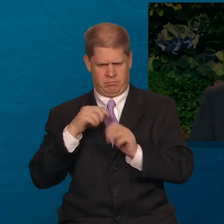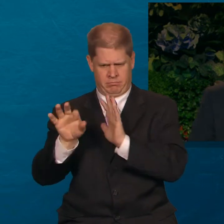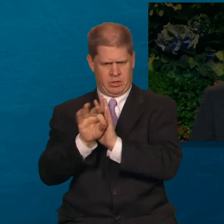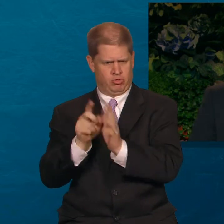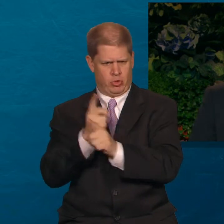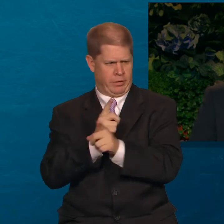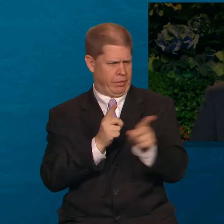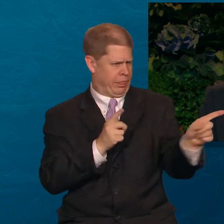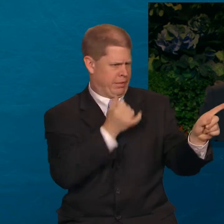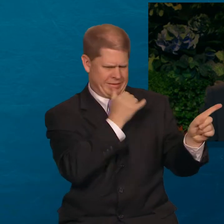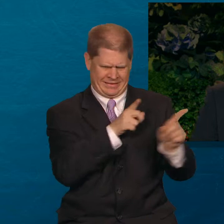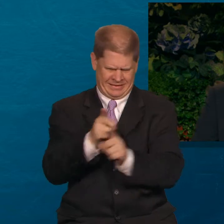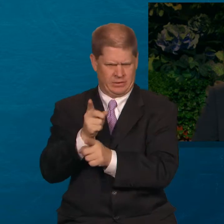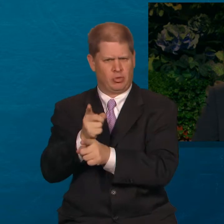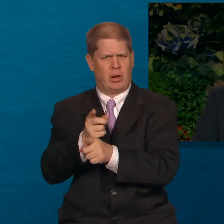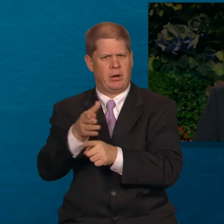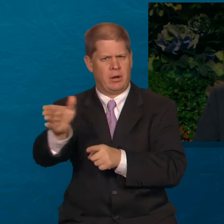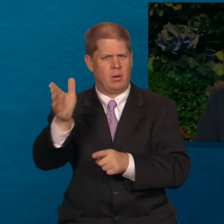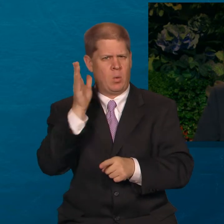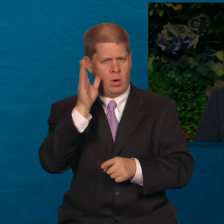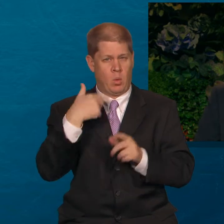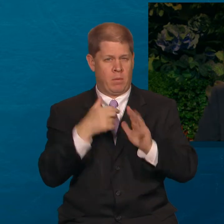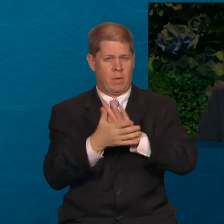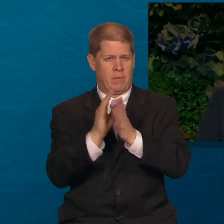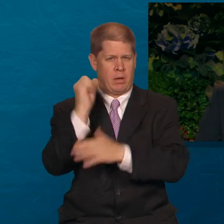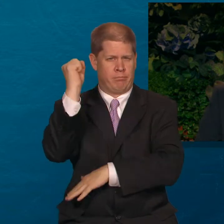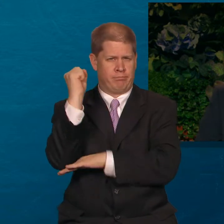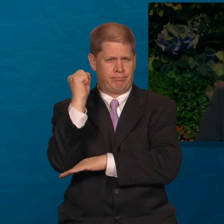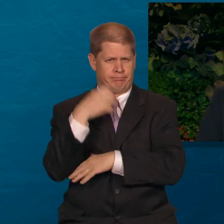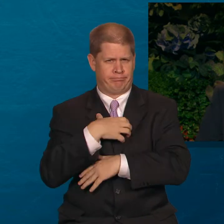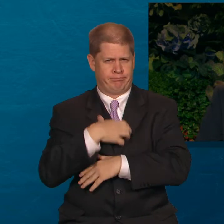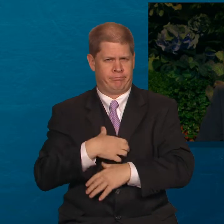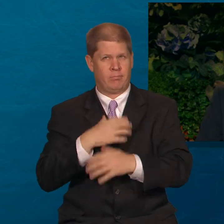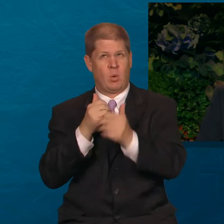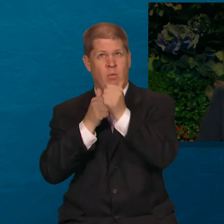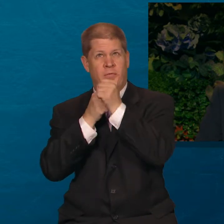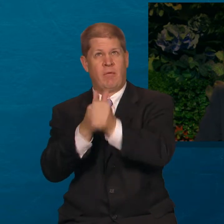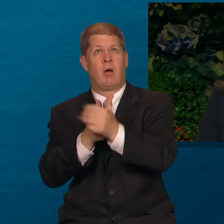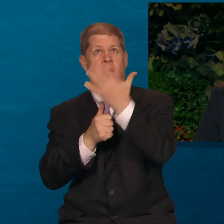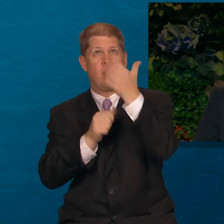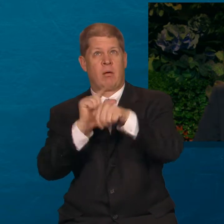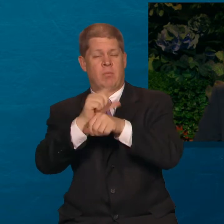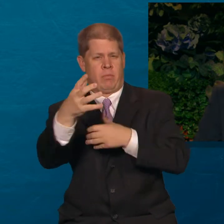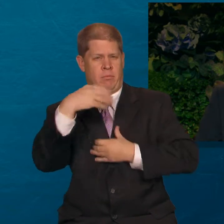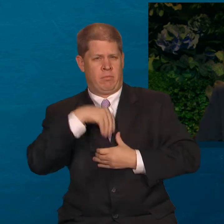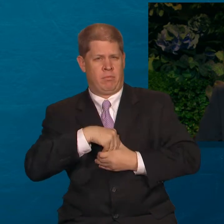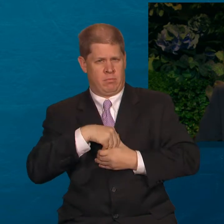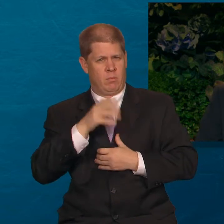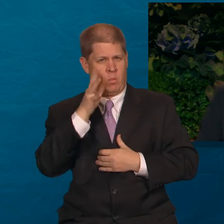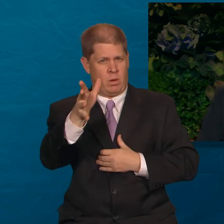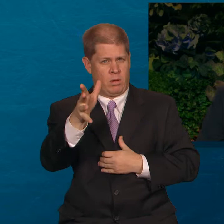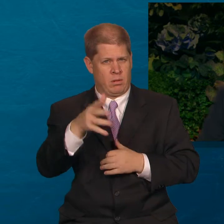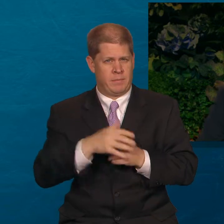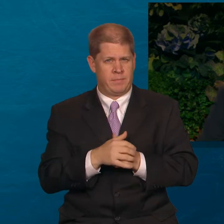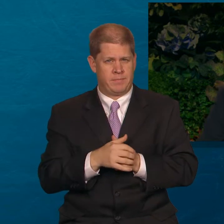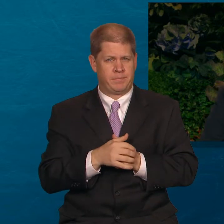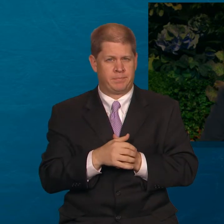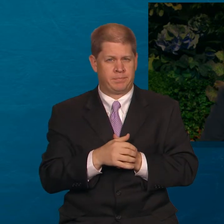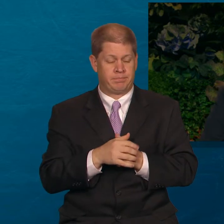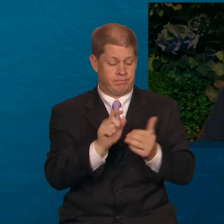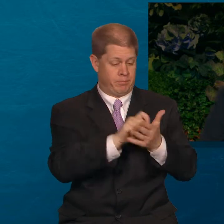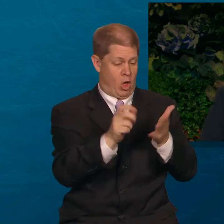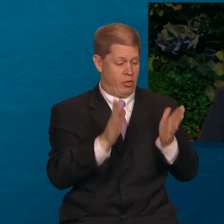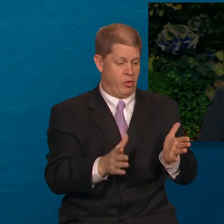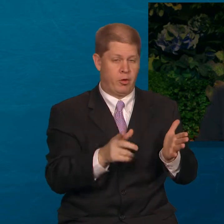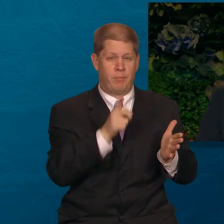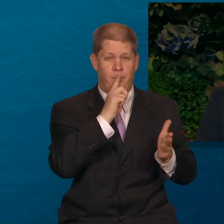right. We will become immovable in our desire and ability to live the gospel. As an anonymous author once